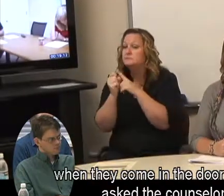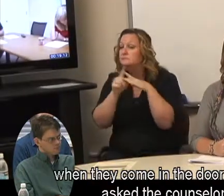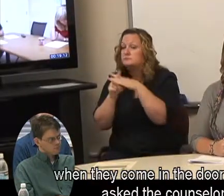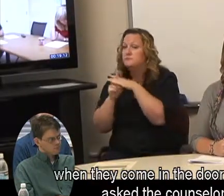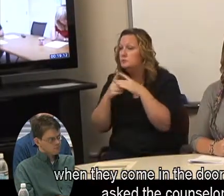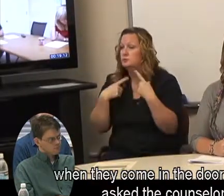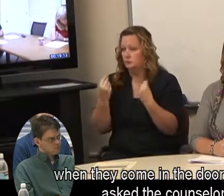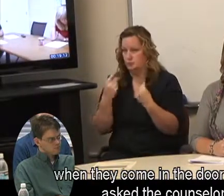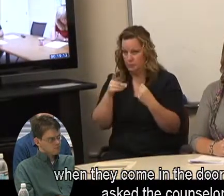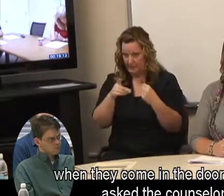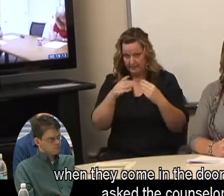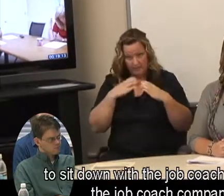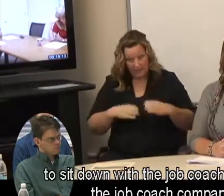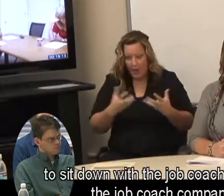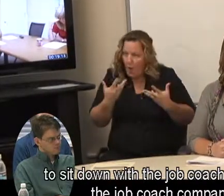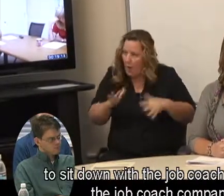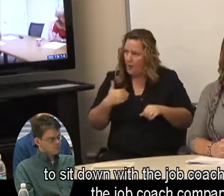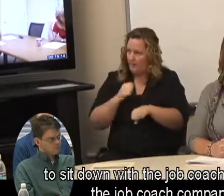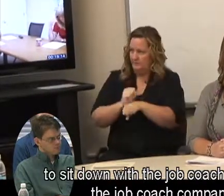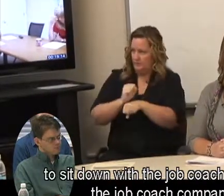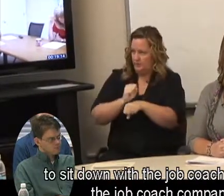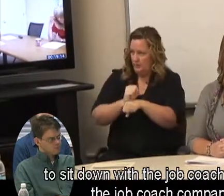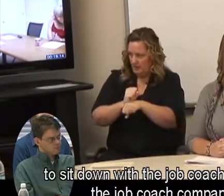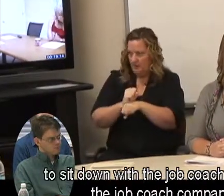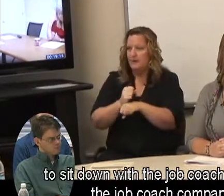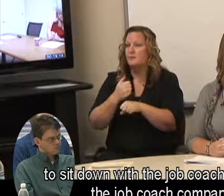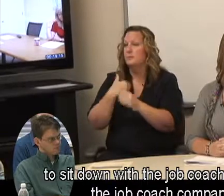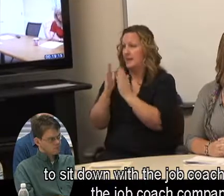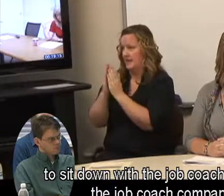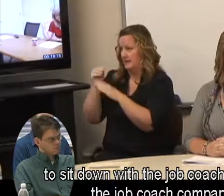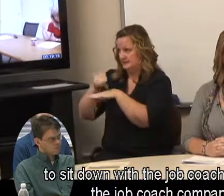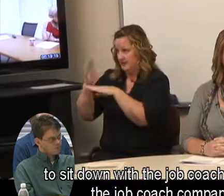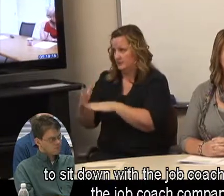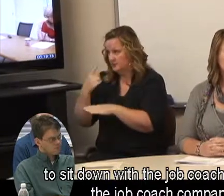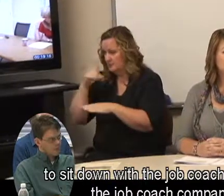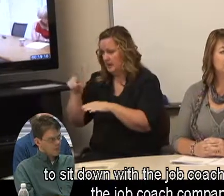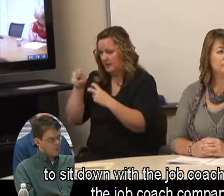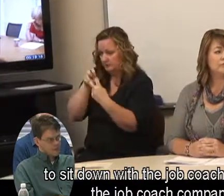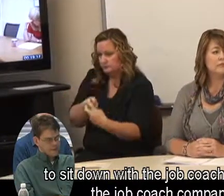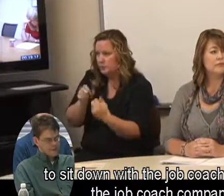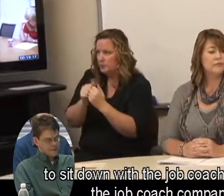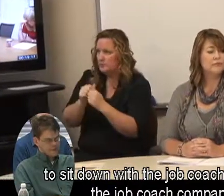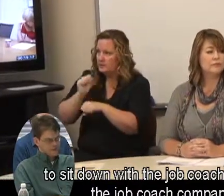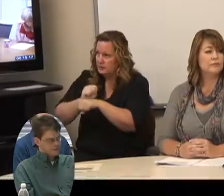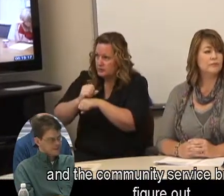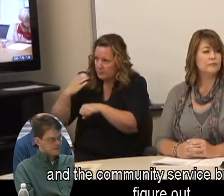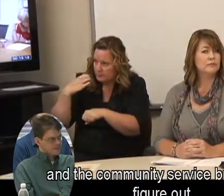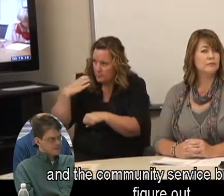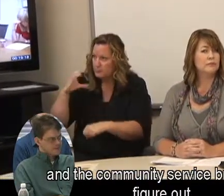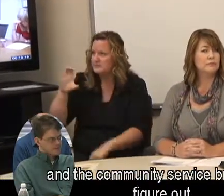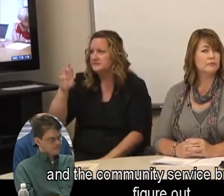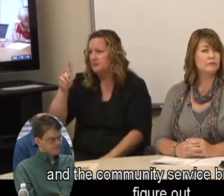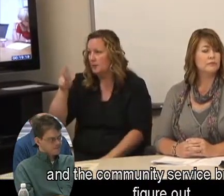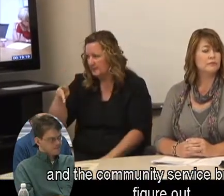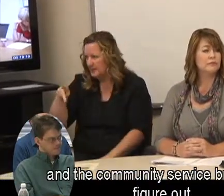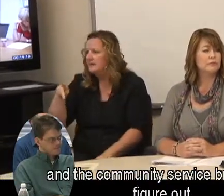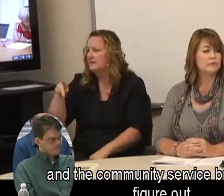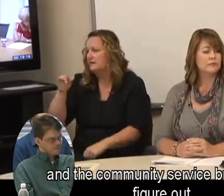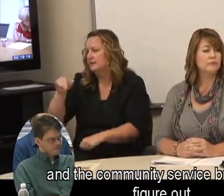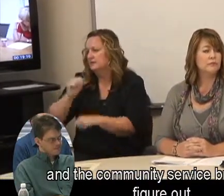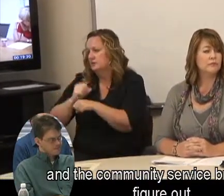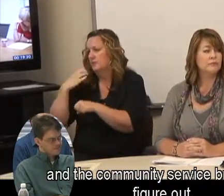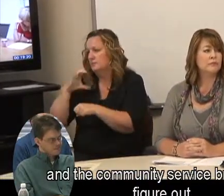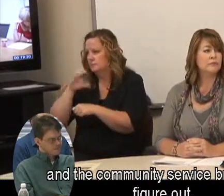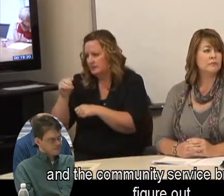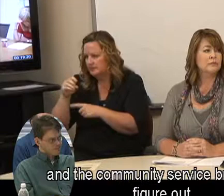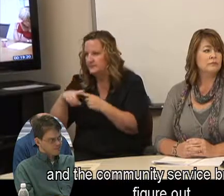in the door is we've asked the counselor to sit down with the job coach, CRP, the job coach company, and the community service